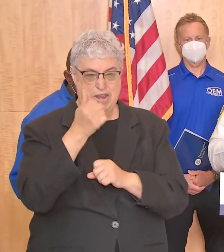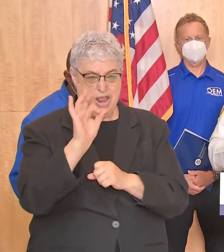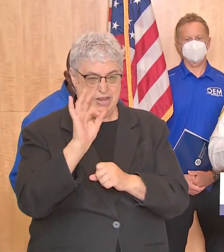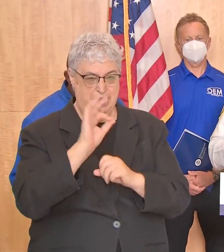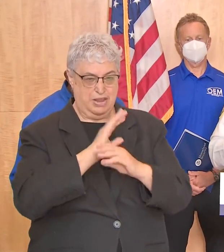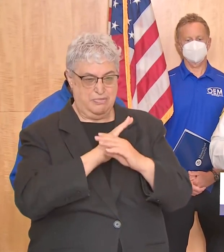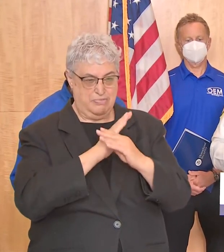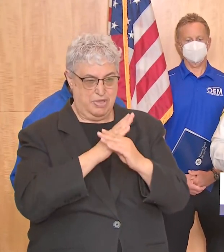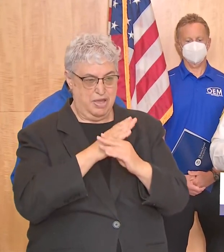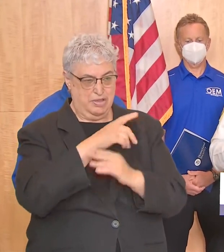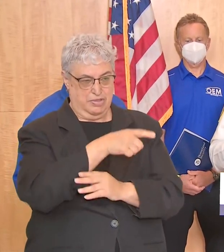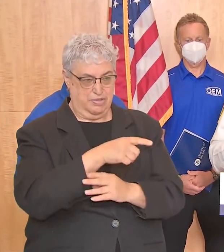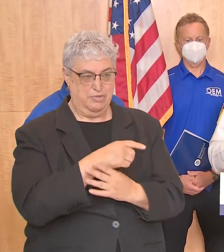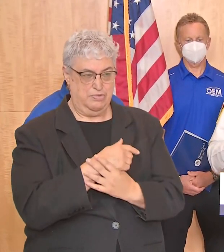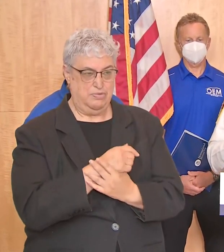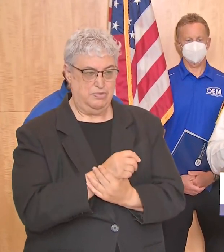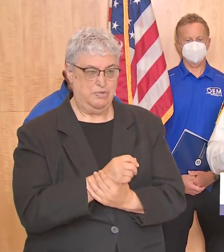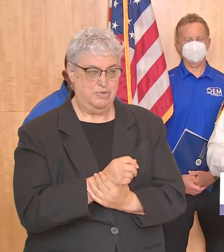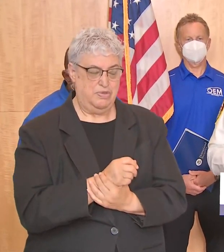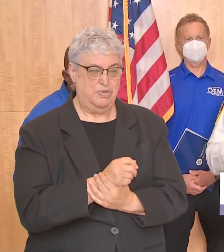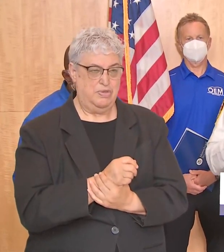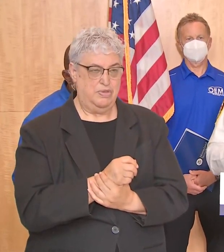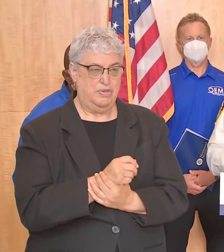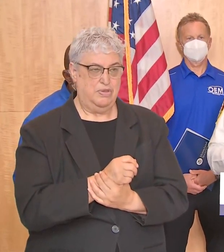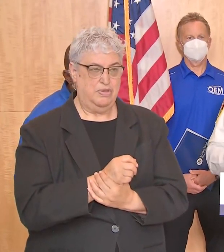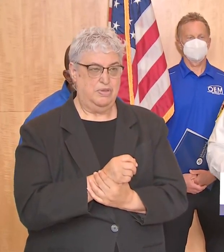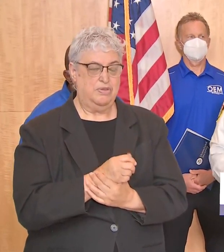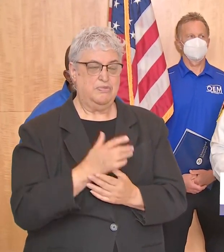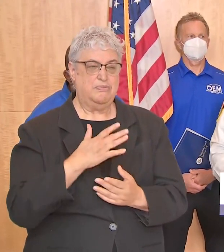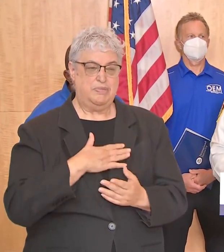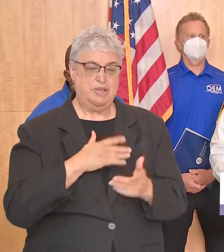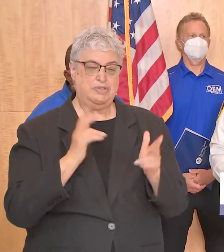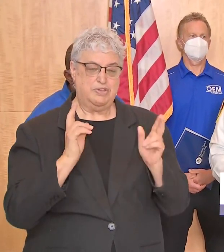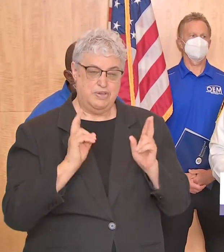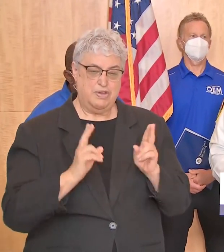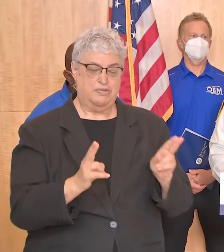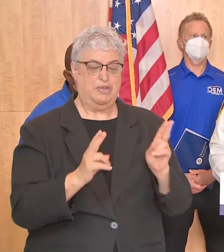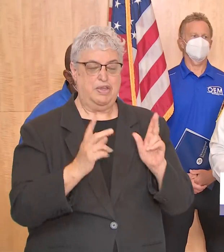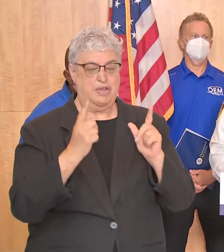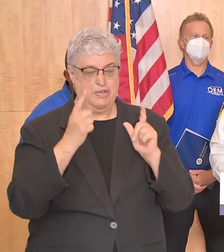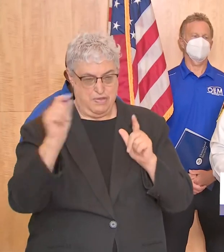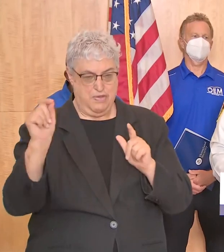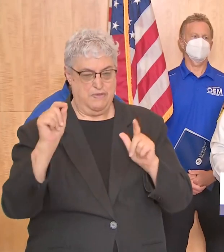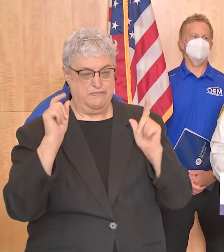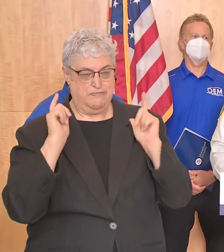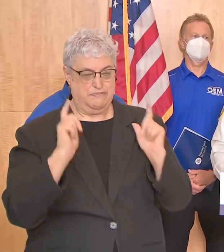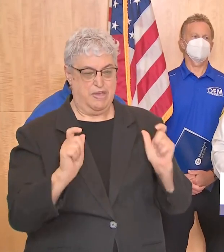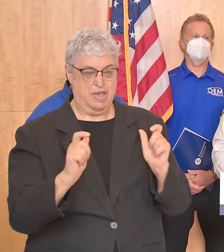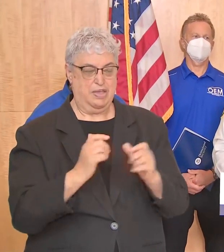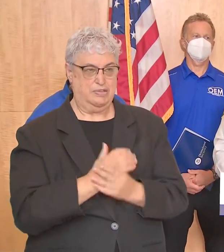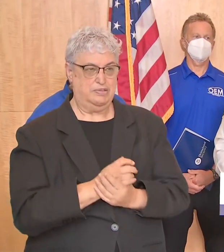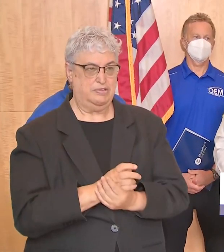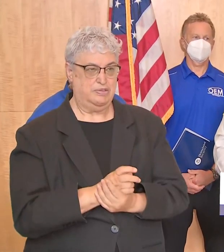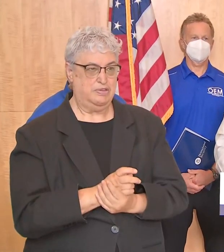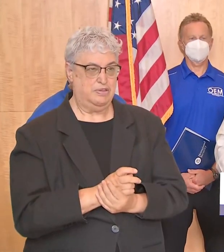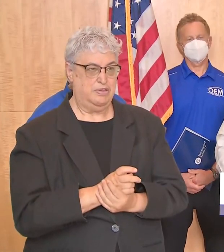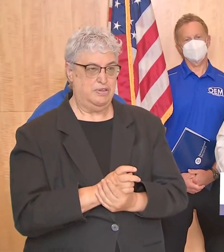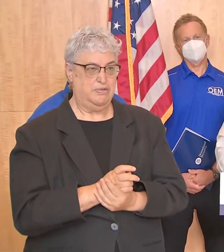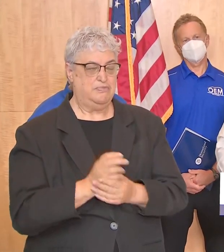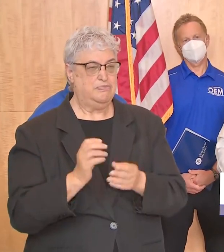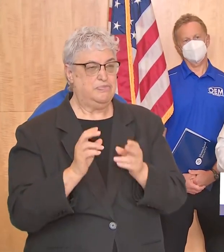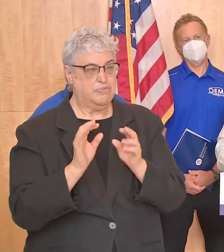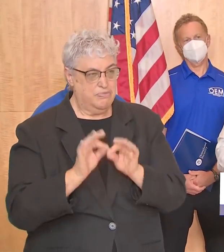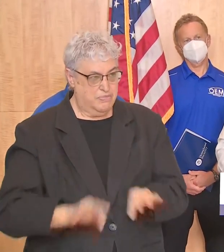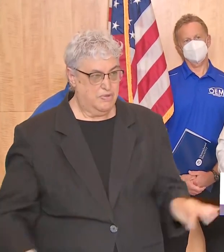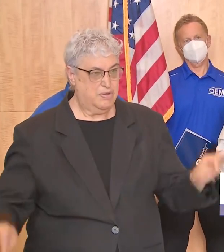uh issues uh prevent you from promptly heating those those evacuation warnings if they if they do come the most